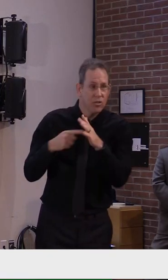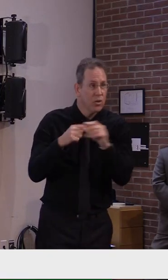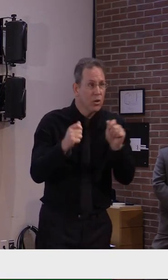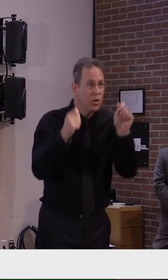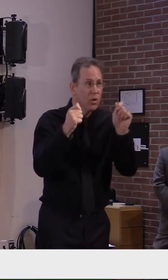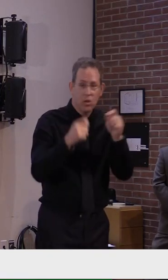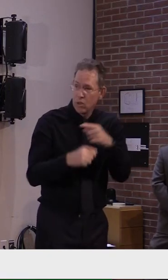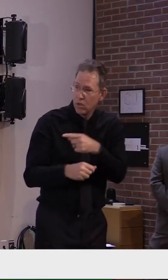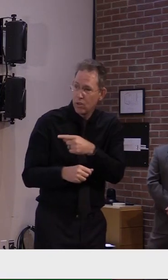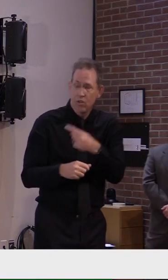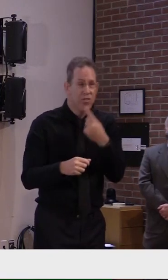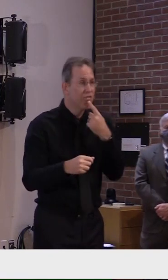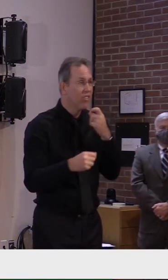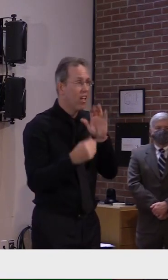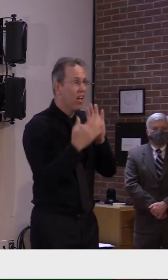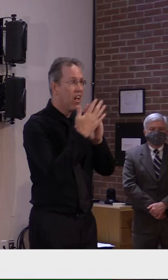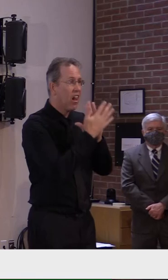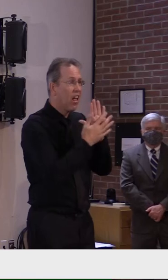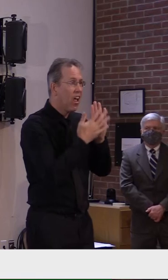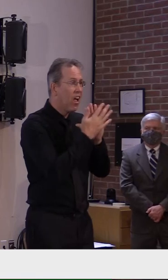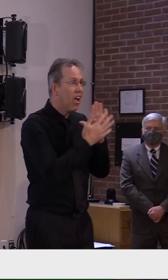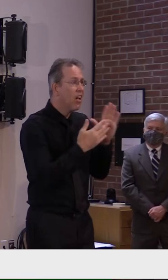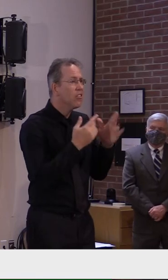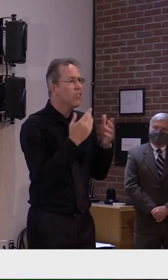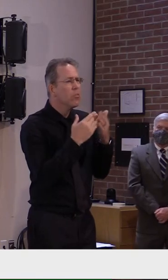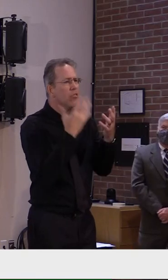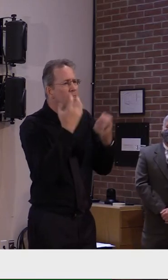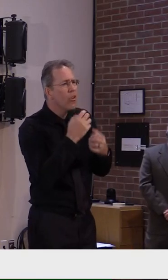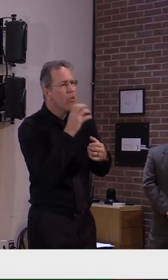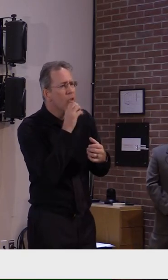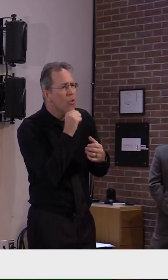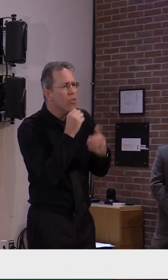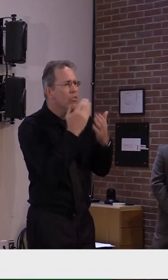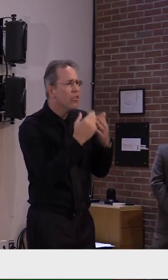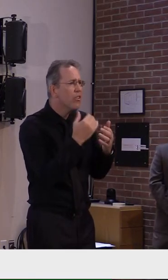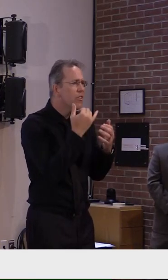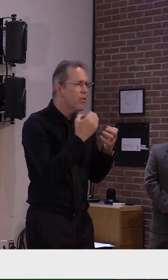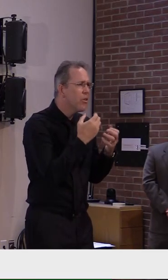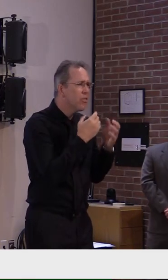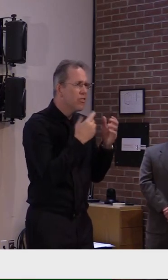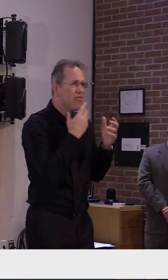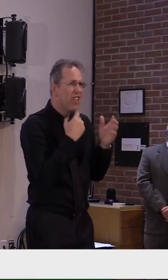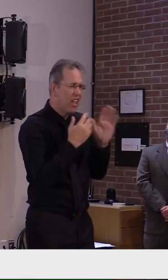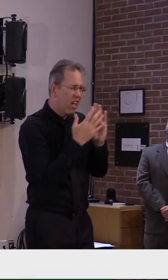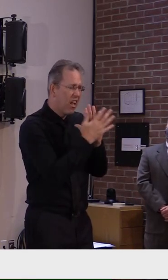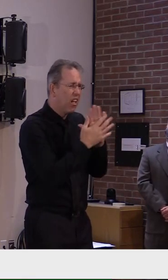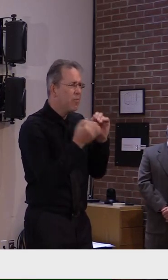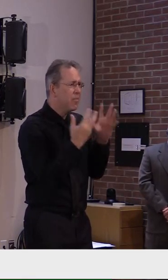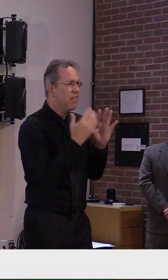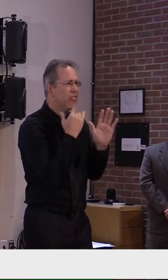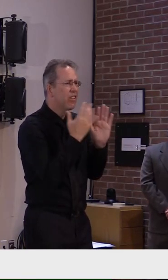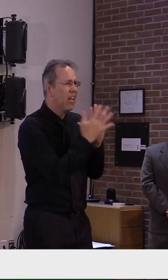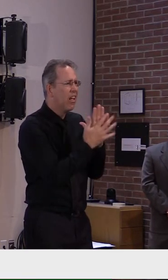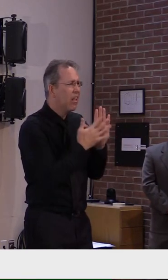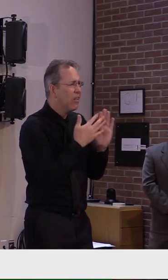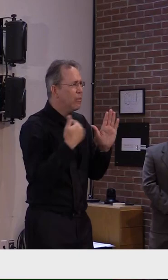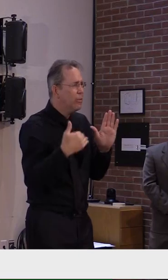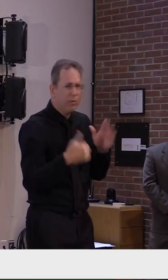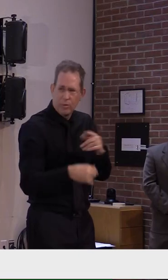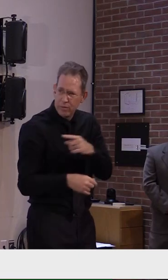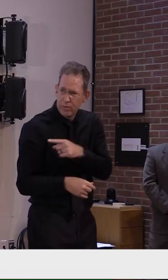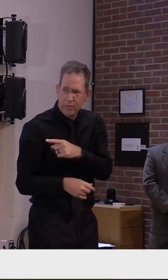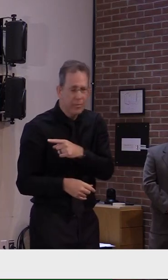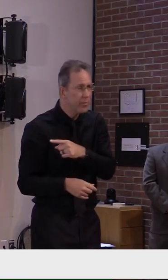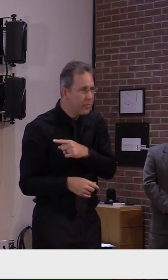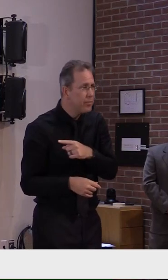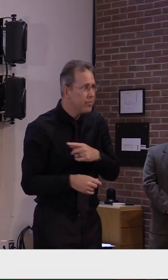red, and it's happening in a very rapid fashion. So, the same measures that apply in one county need to apply across the